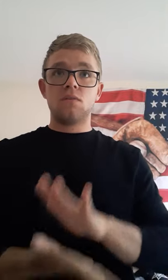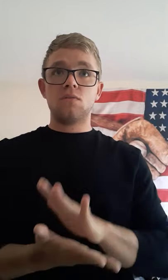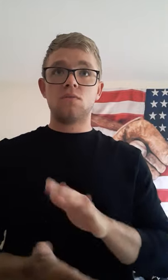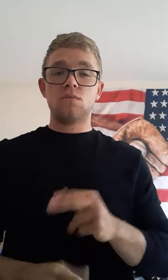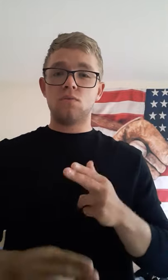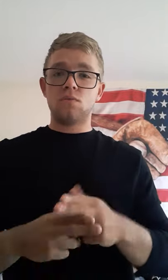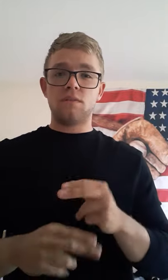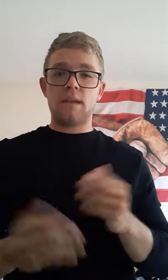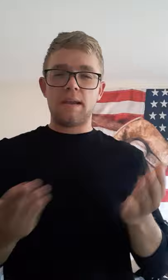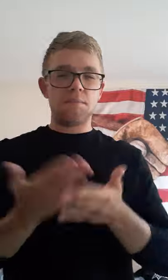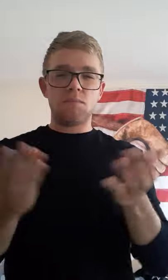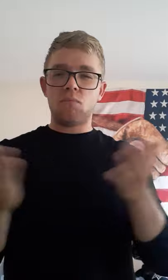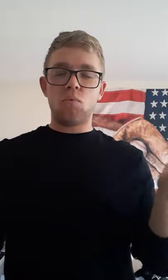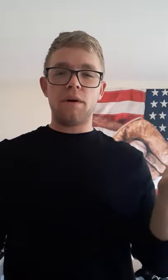School name what?